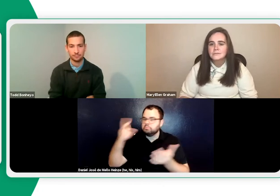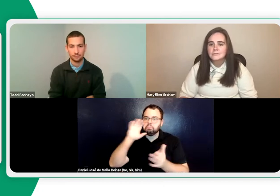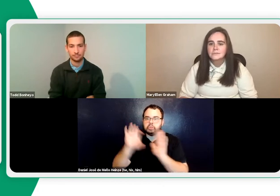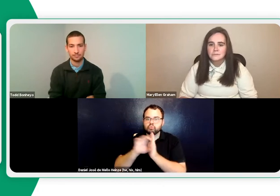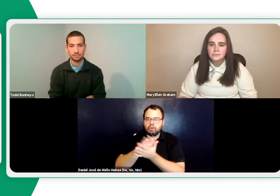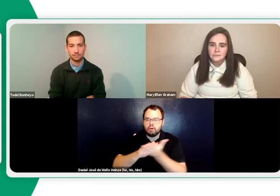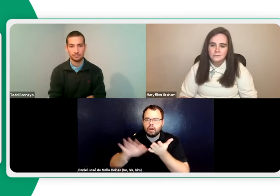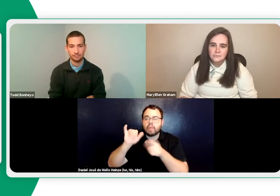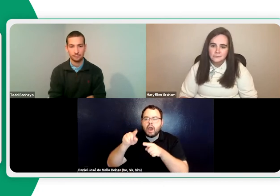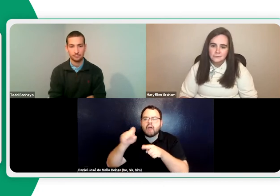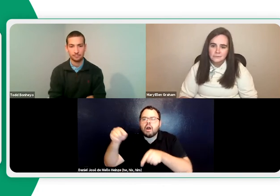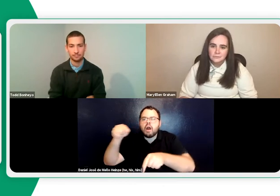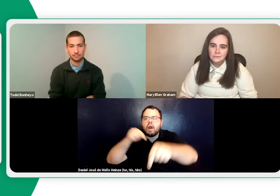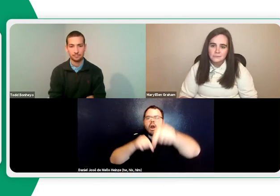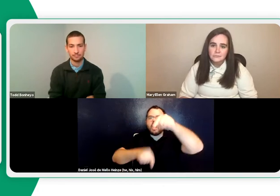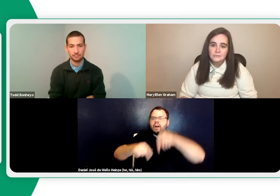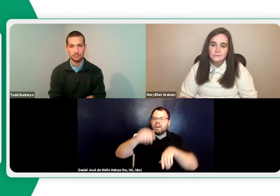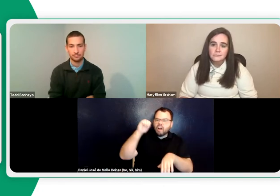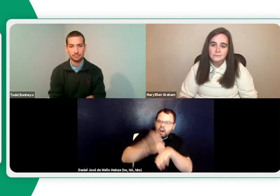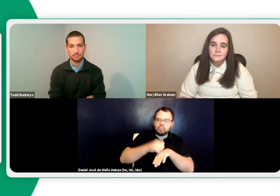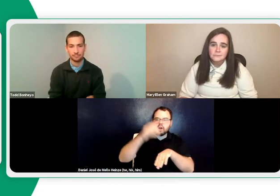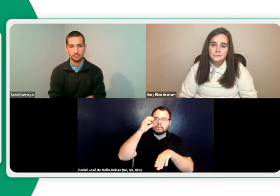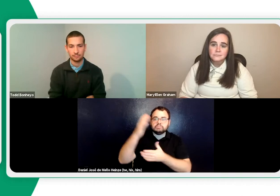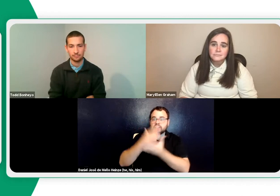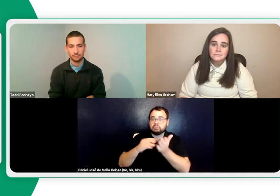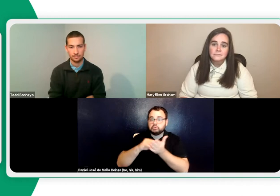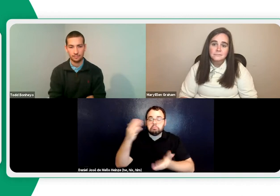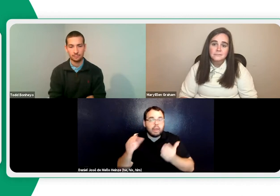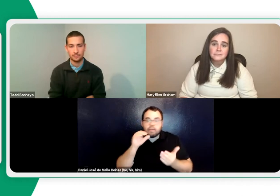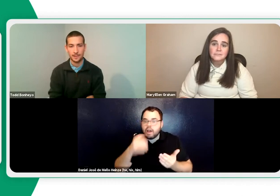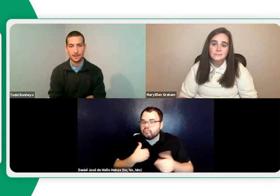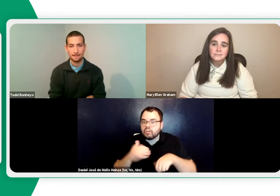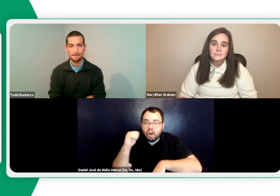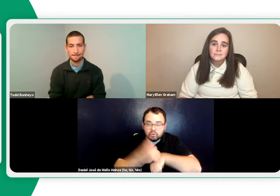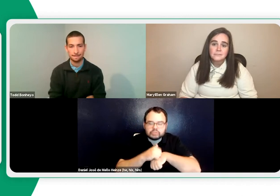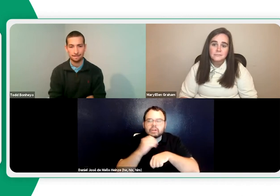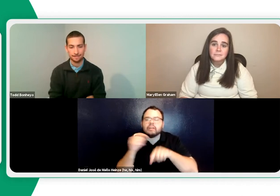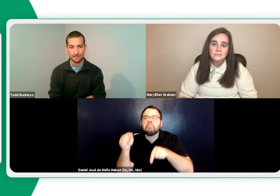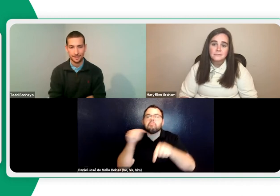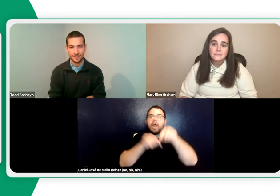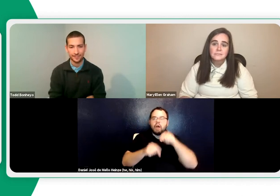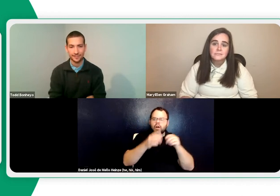They haven't seen the real thing. Yes. So that's what I'm talking about. You have to go all the way back to those concrete